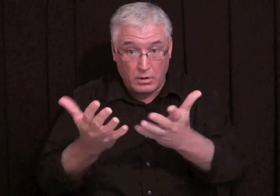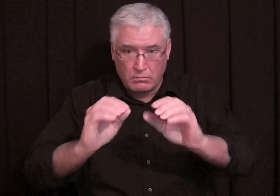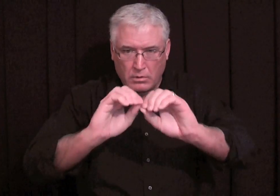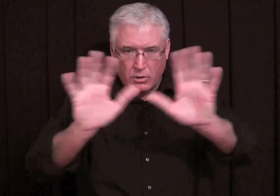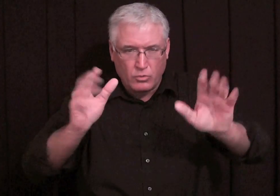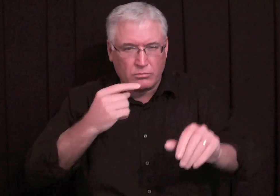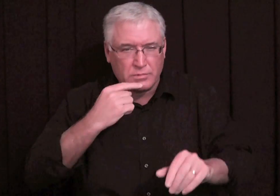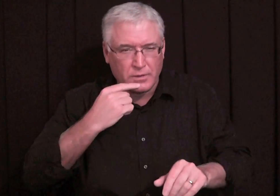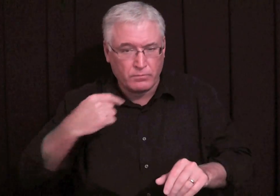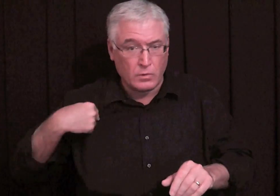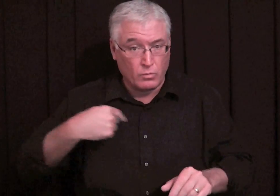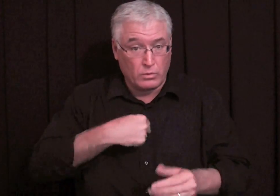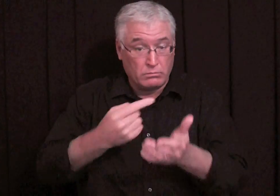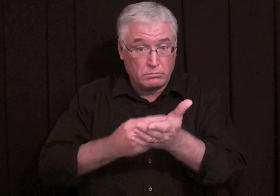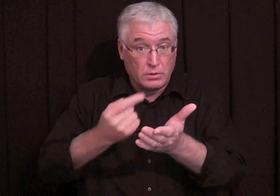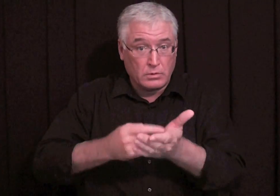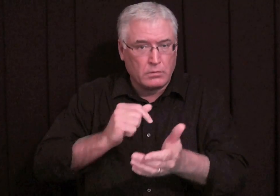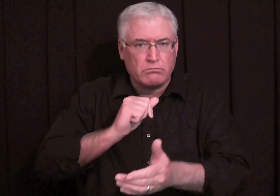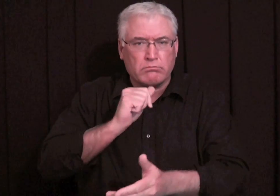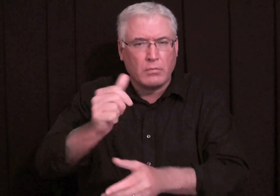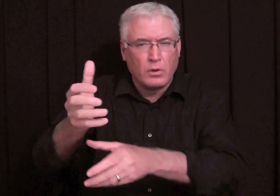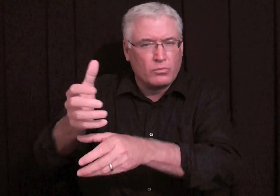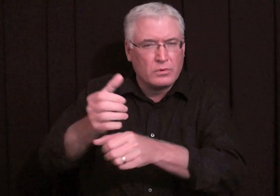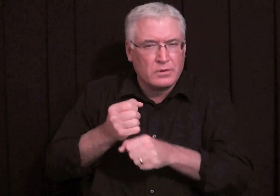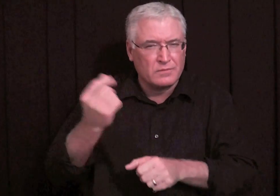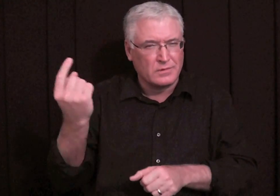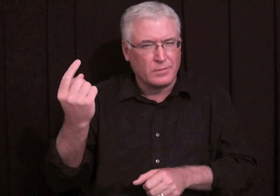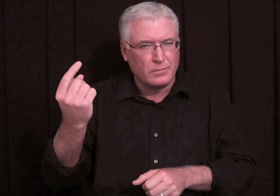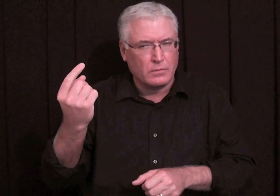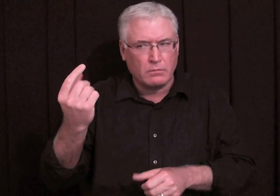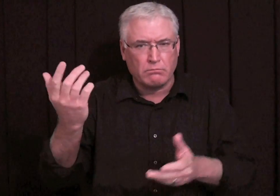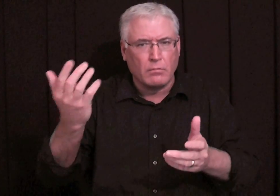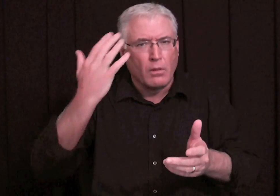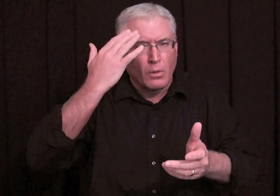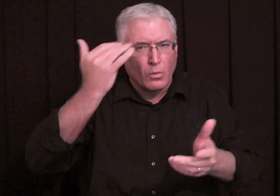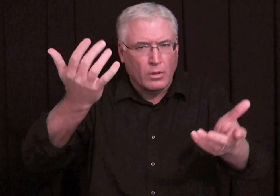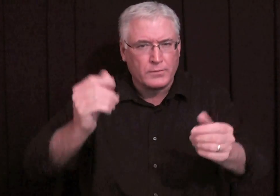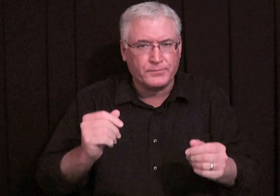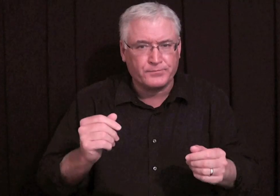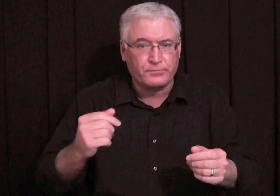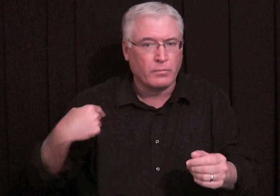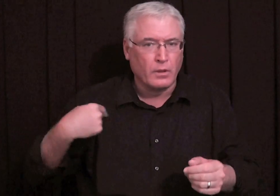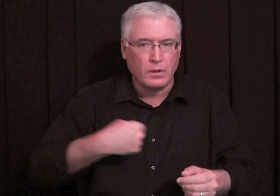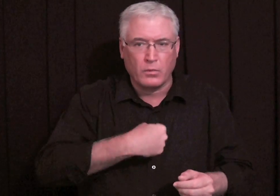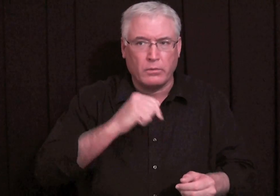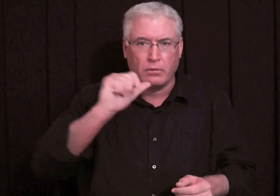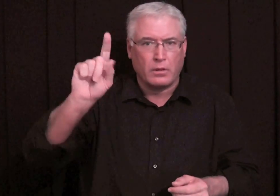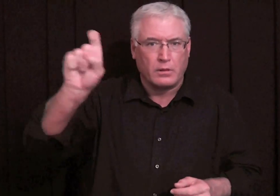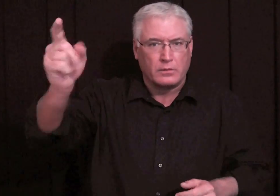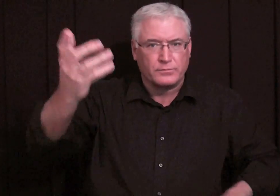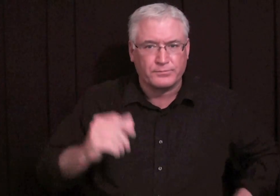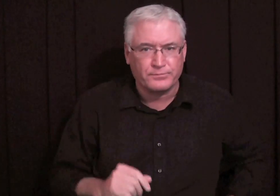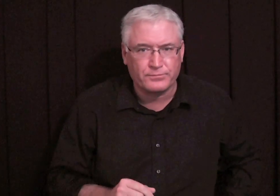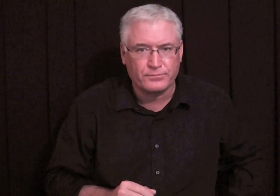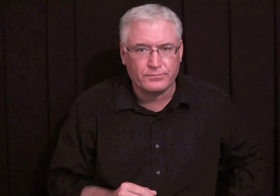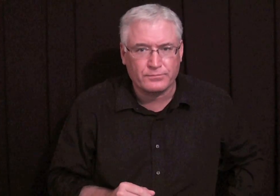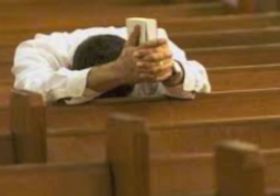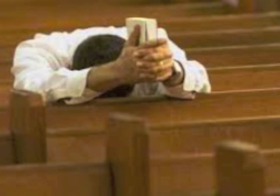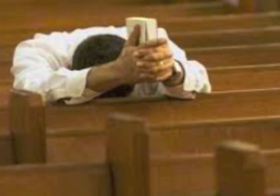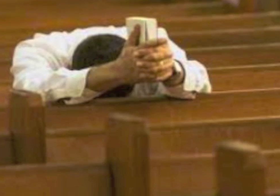didn't ask. The Bible clearly says this. It says that sometimes you do not receive. And the reason is simply because you didn't ask.